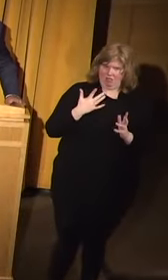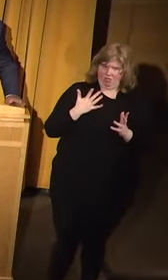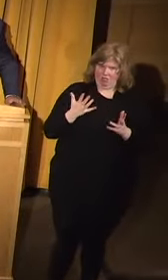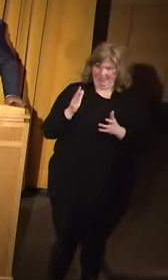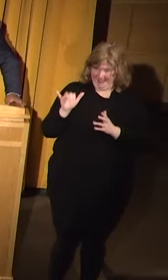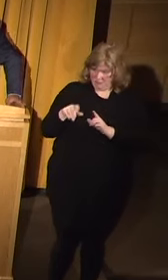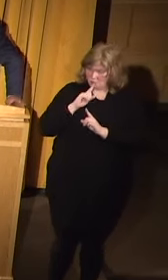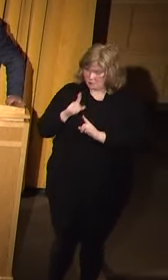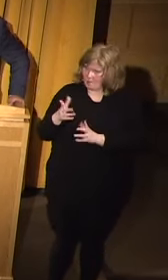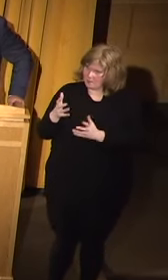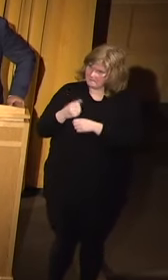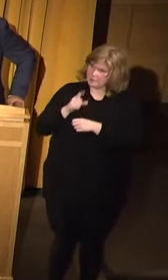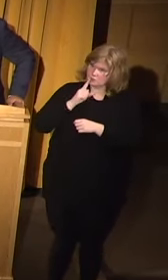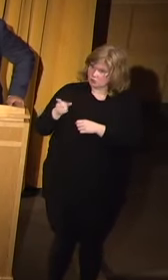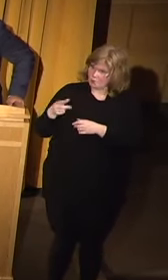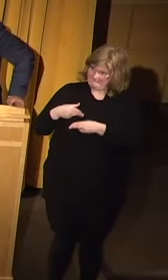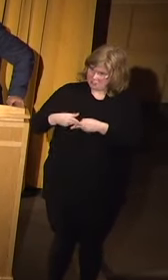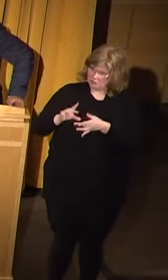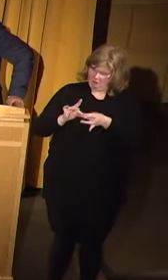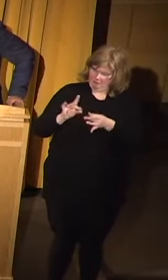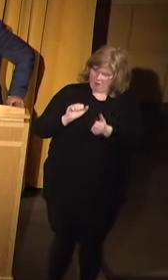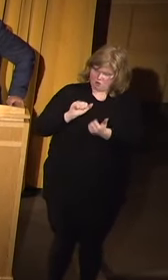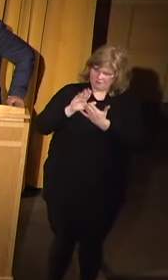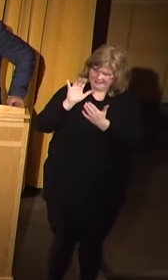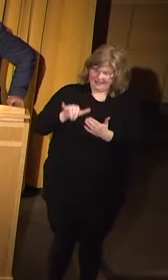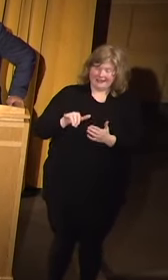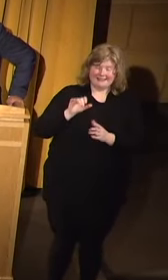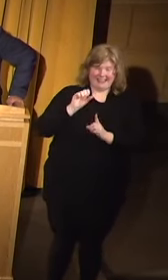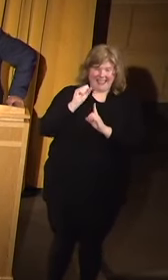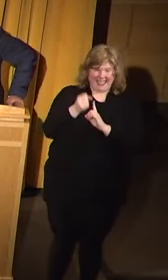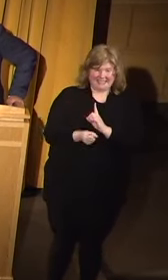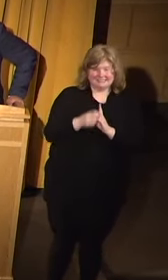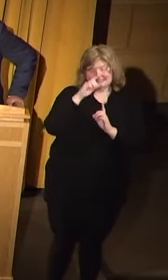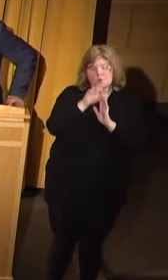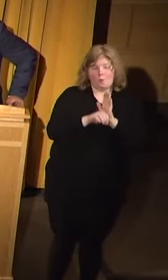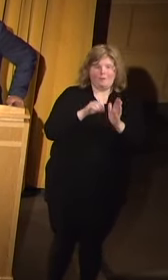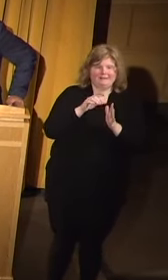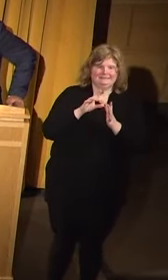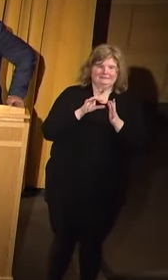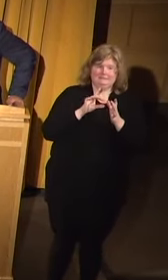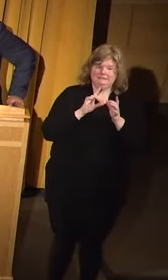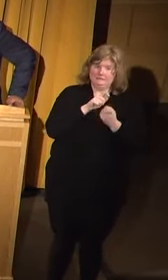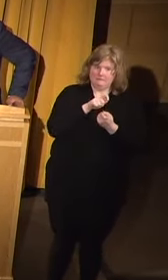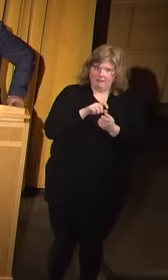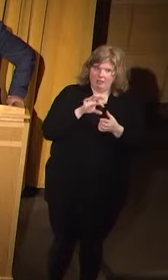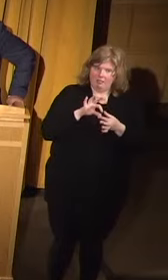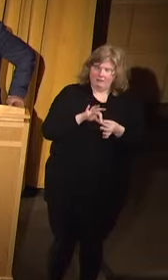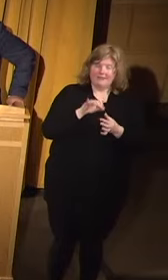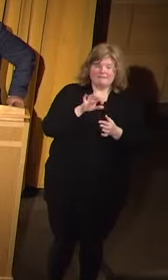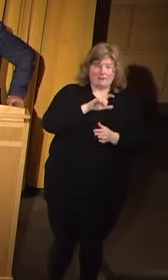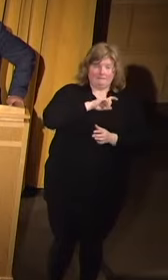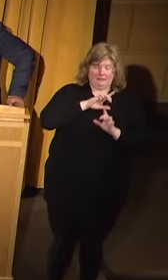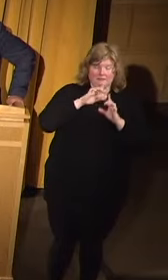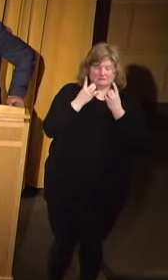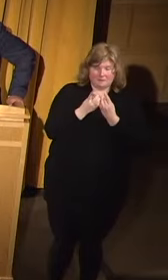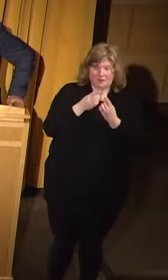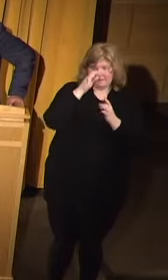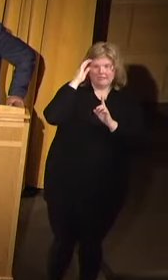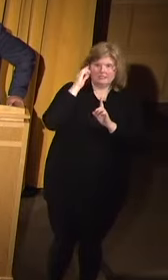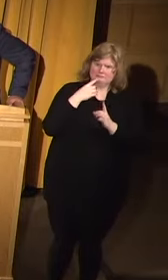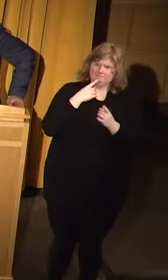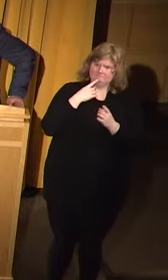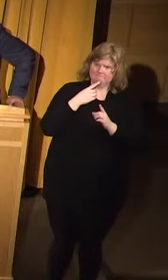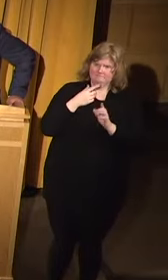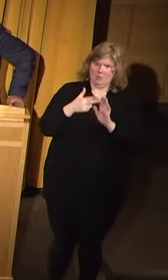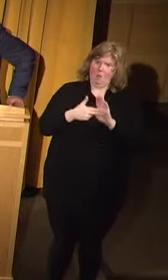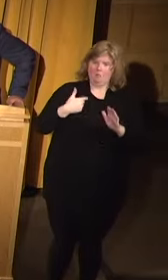make sure you spoke to the idea of whether or not, in the case of New Orleans specifically, if a police department declared